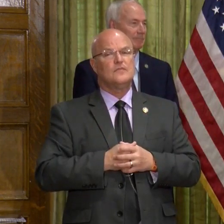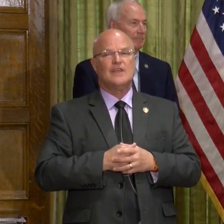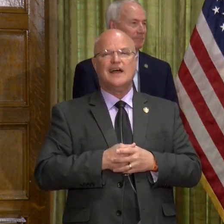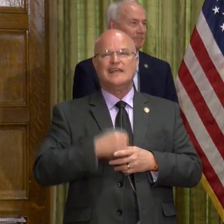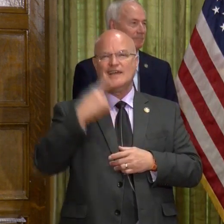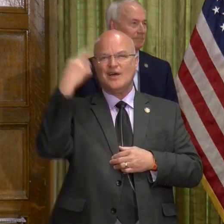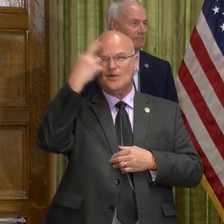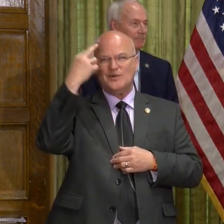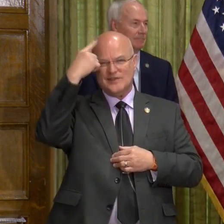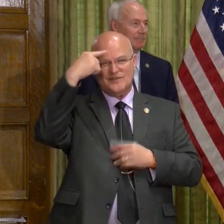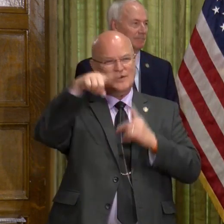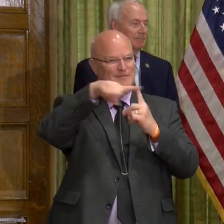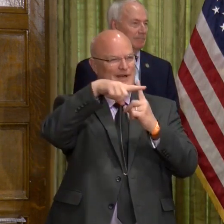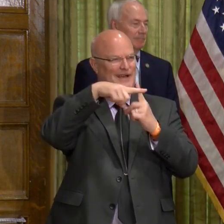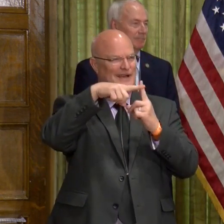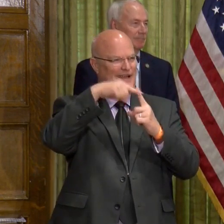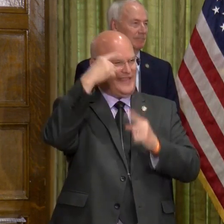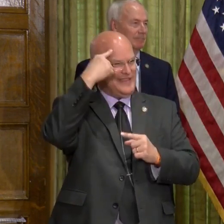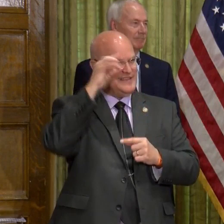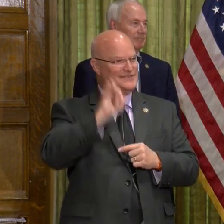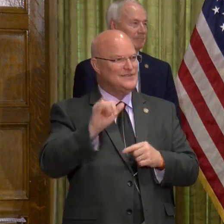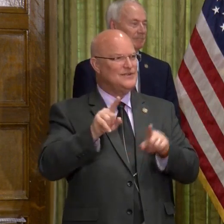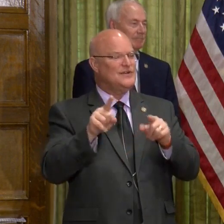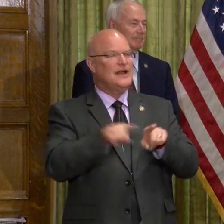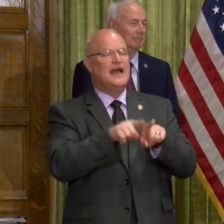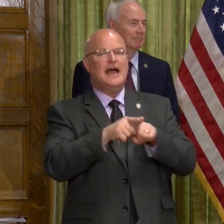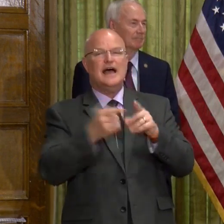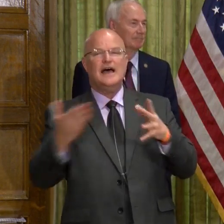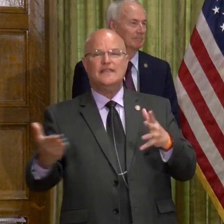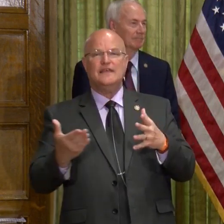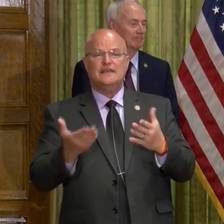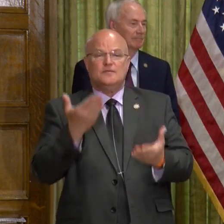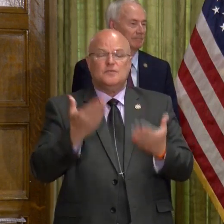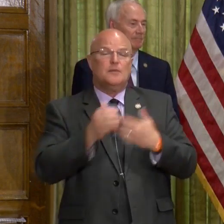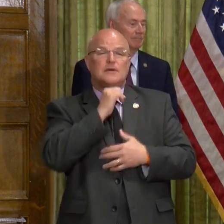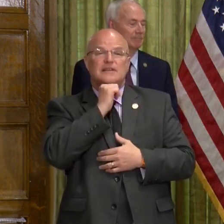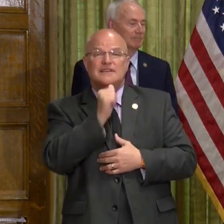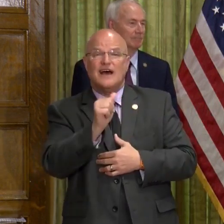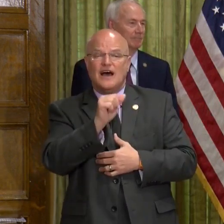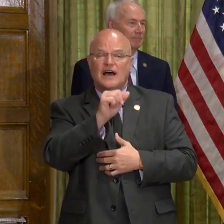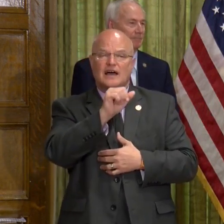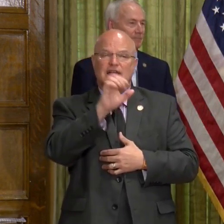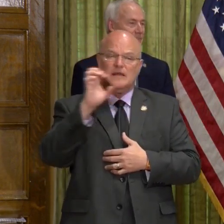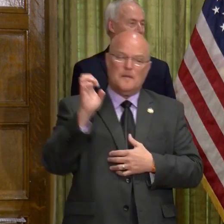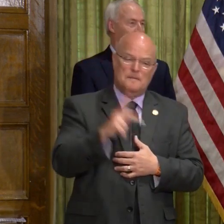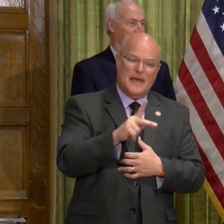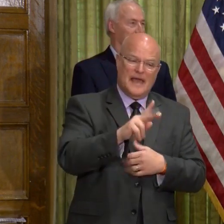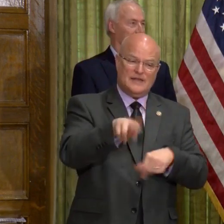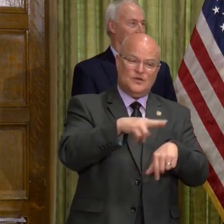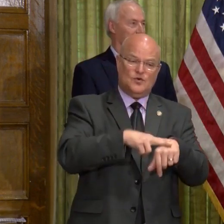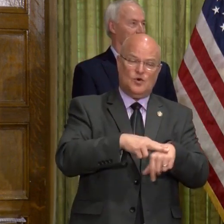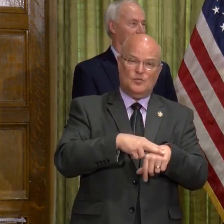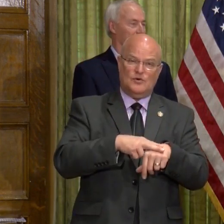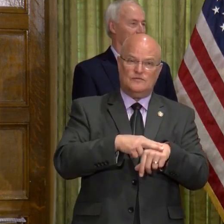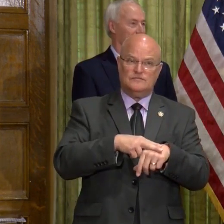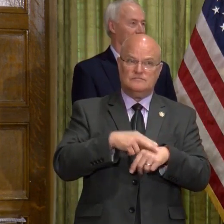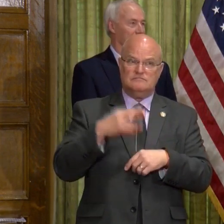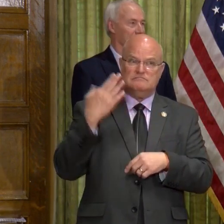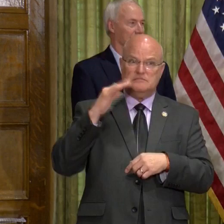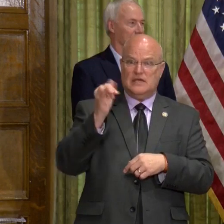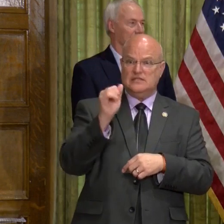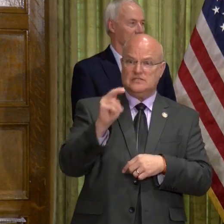optimism, too, because as things are probably not going back to exactly the way they were in January, for example,